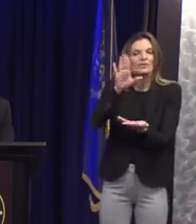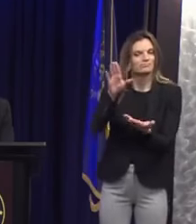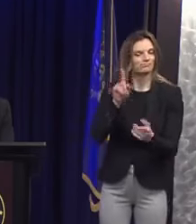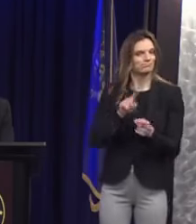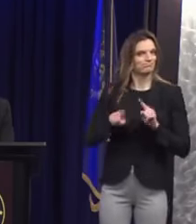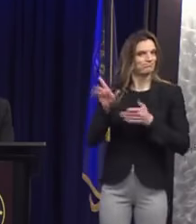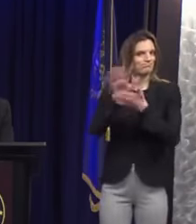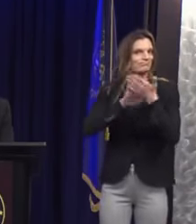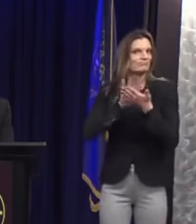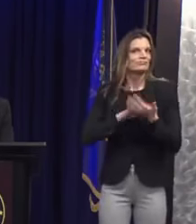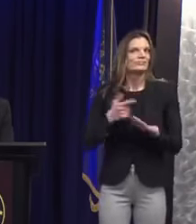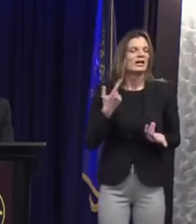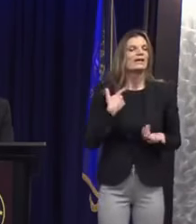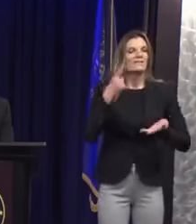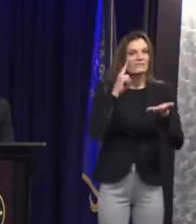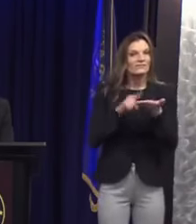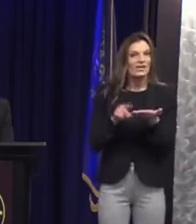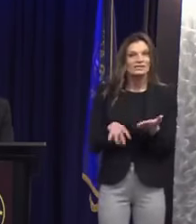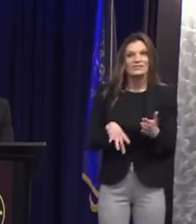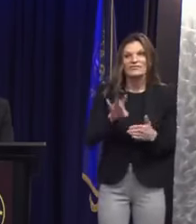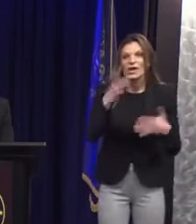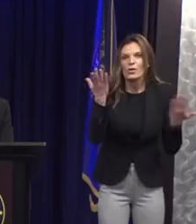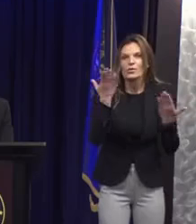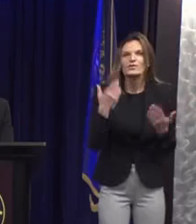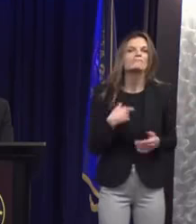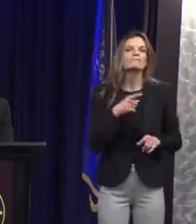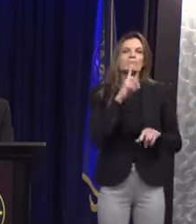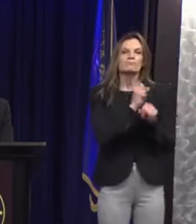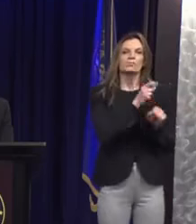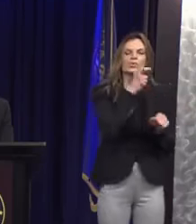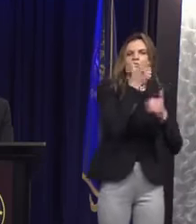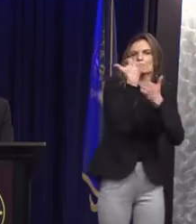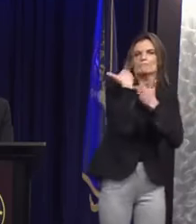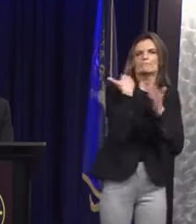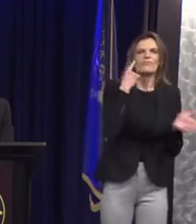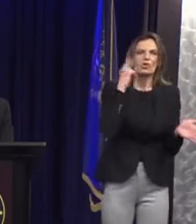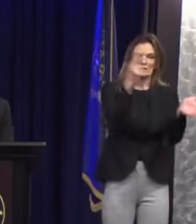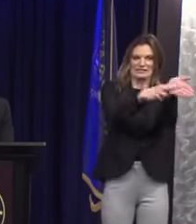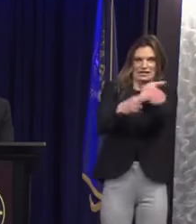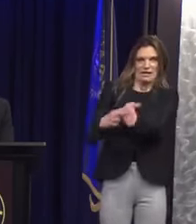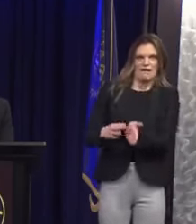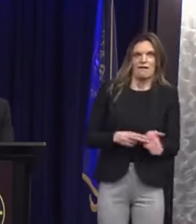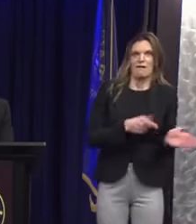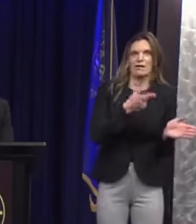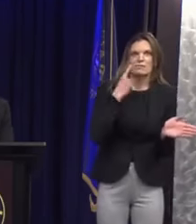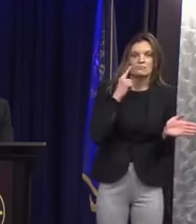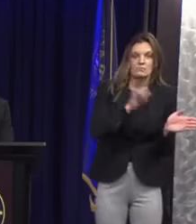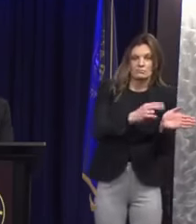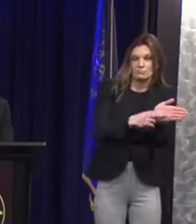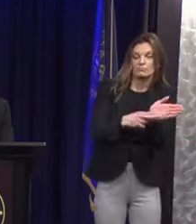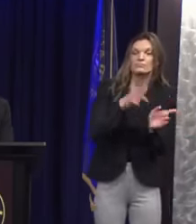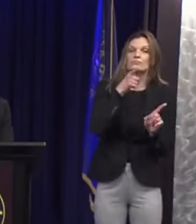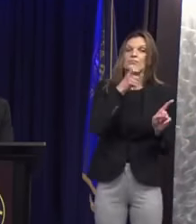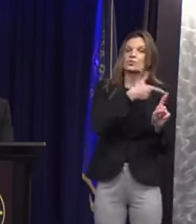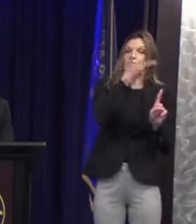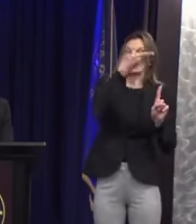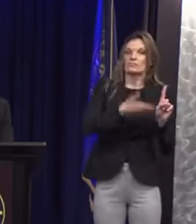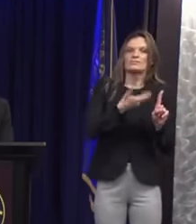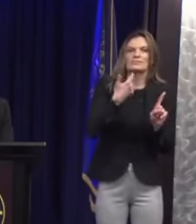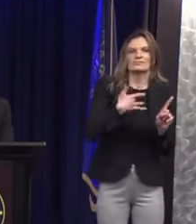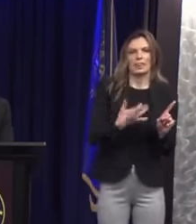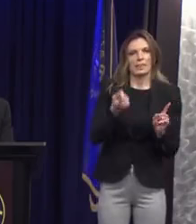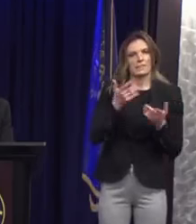circulators may resort to unethical practices in order to fulfill the demands of their